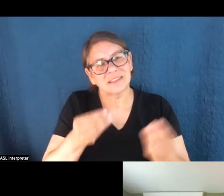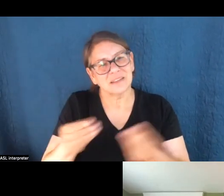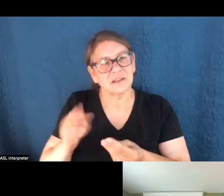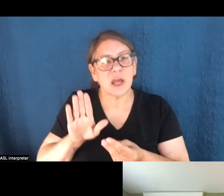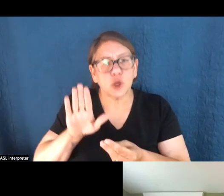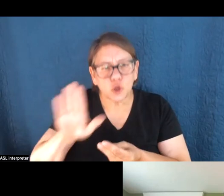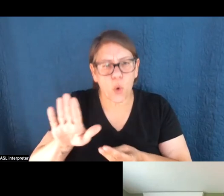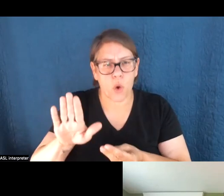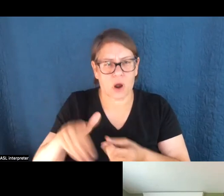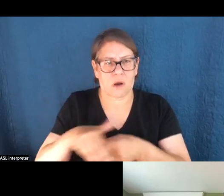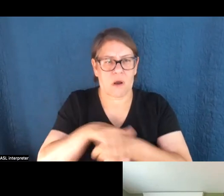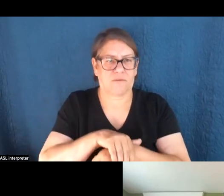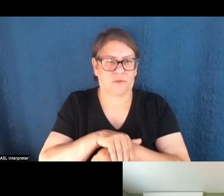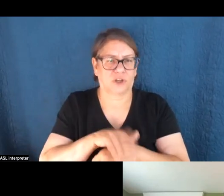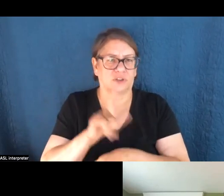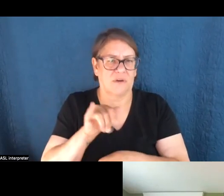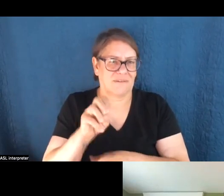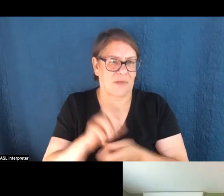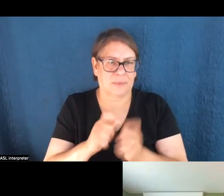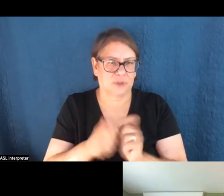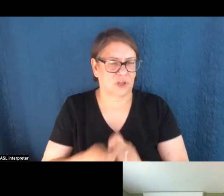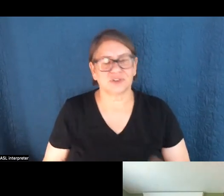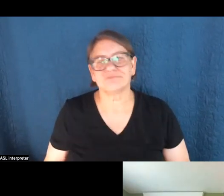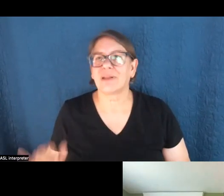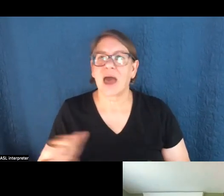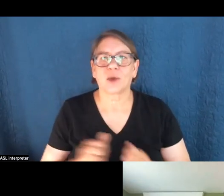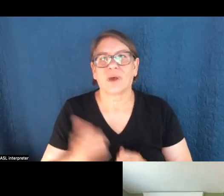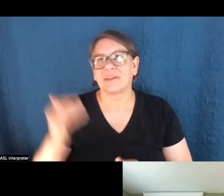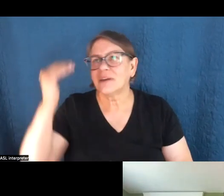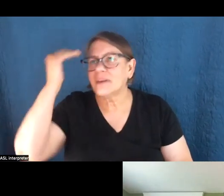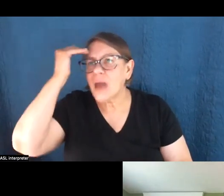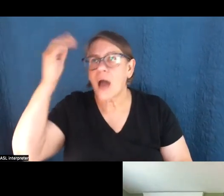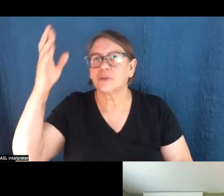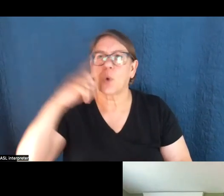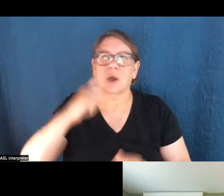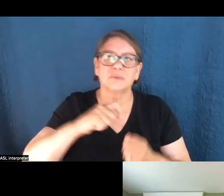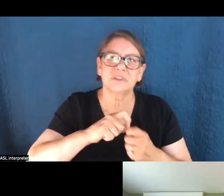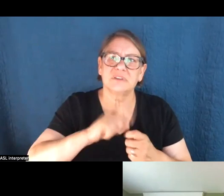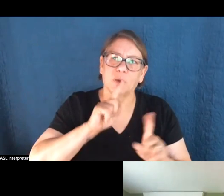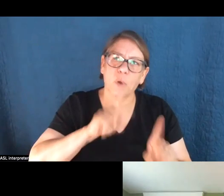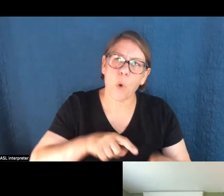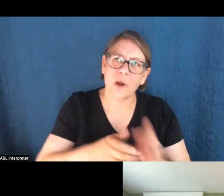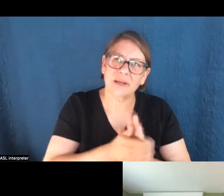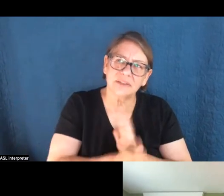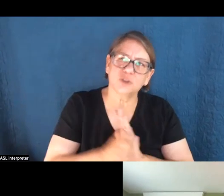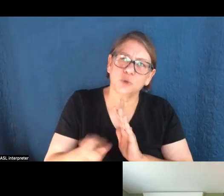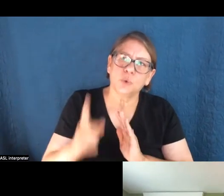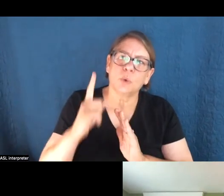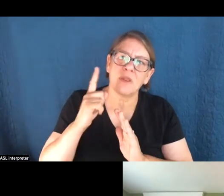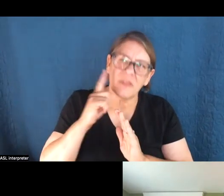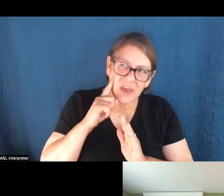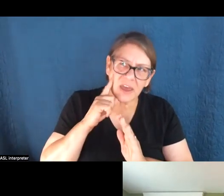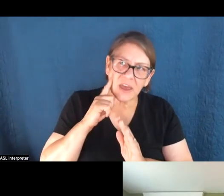climate change stories? Like what are the things that either like the knowledge or the particular reporting skills that you think are